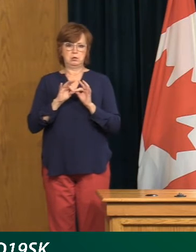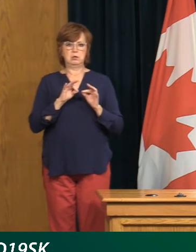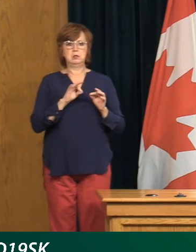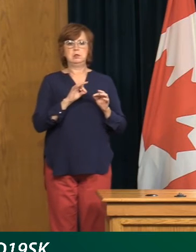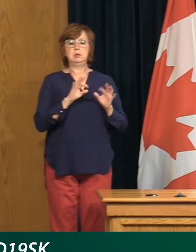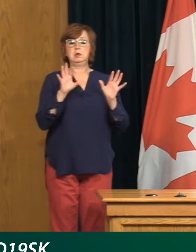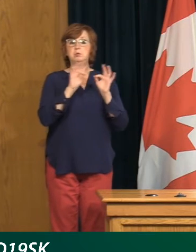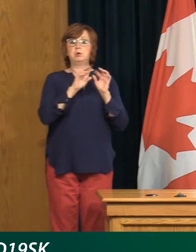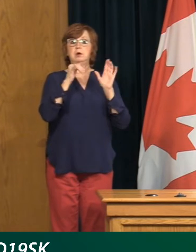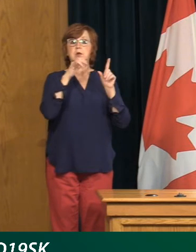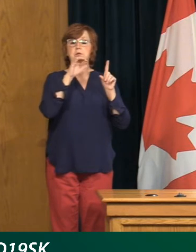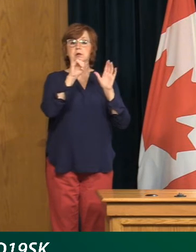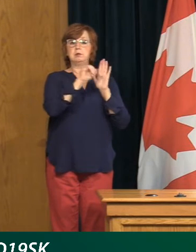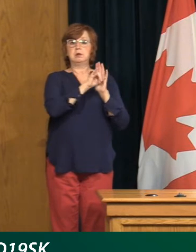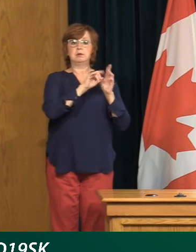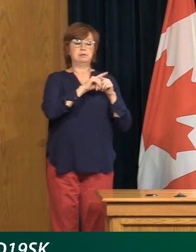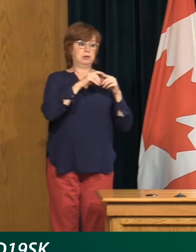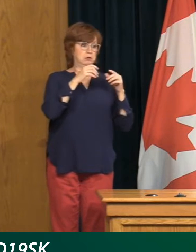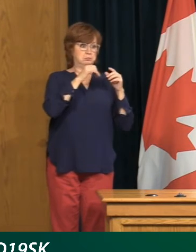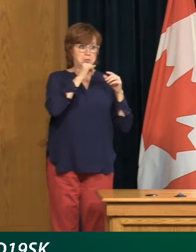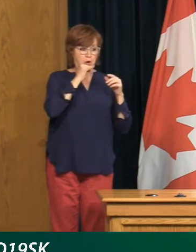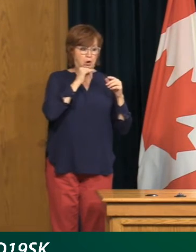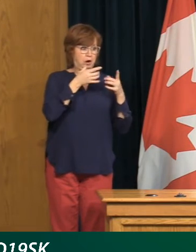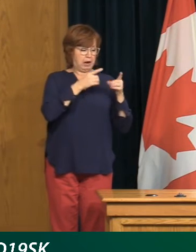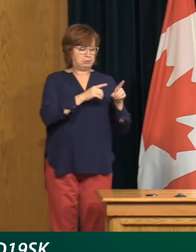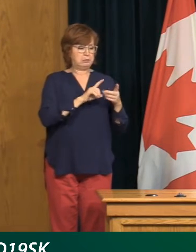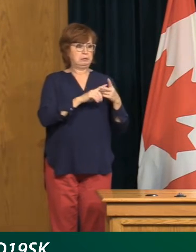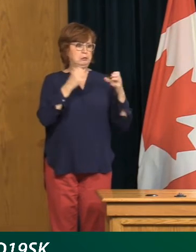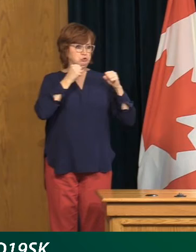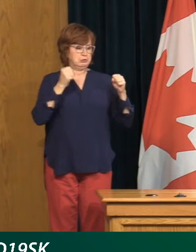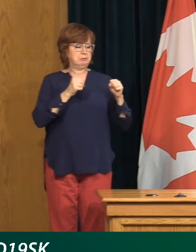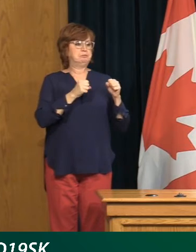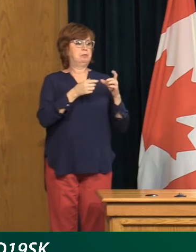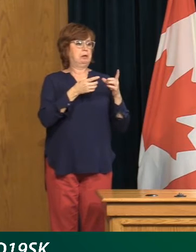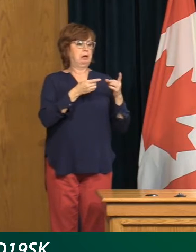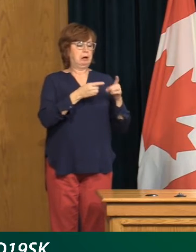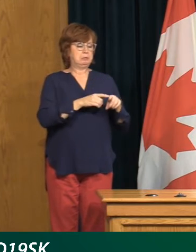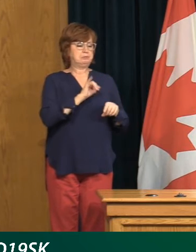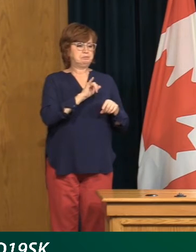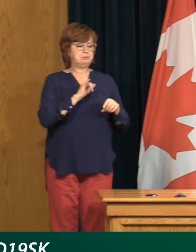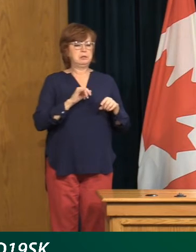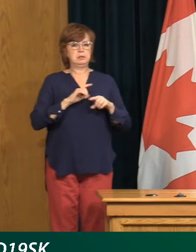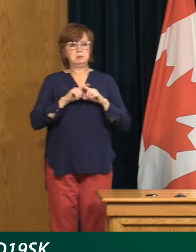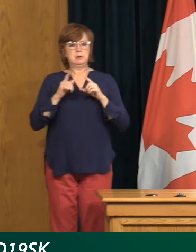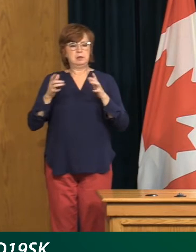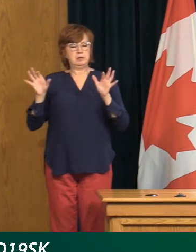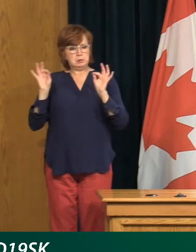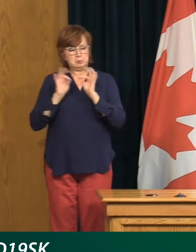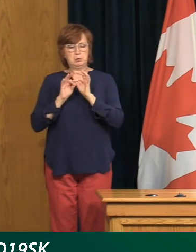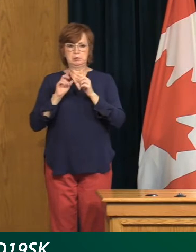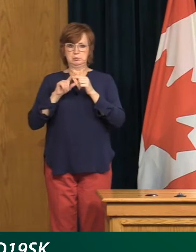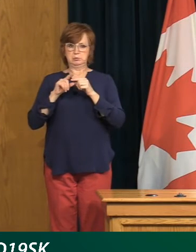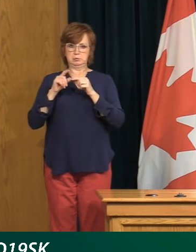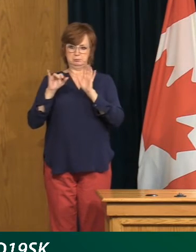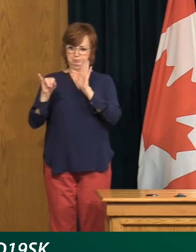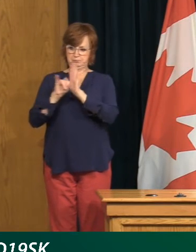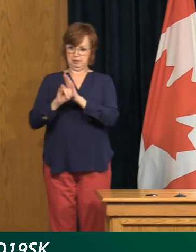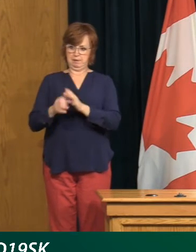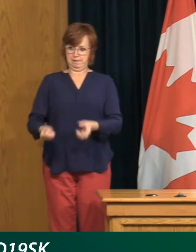of transmission and cases and contacts quickly. But that's another number that we will be monitoring that what is the percentage of cases